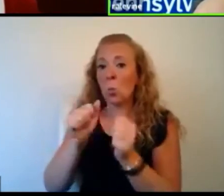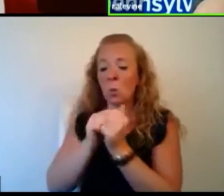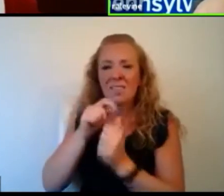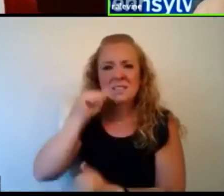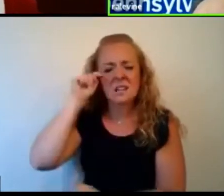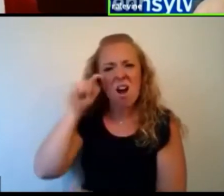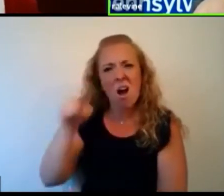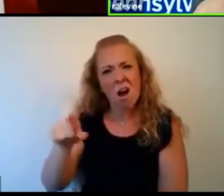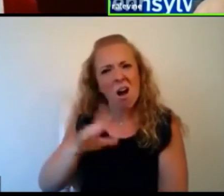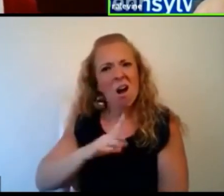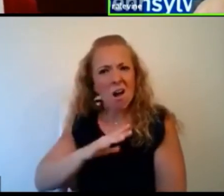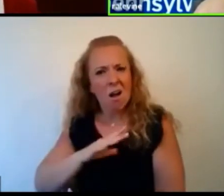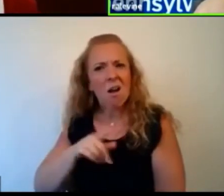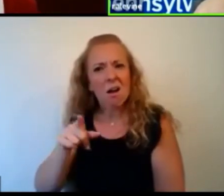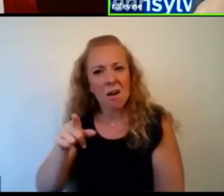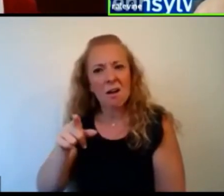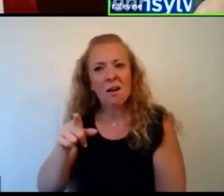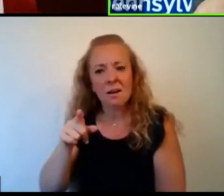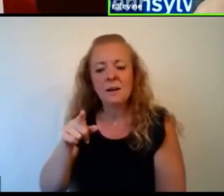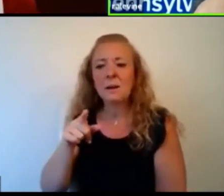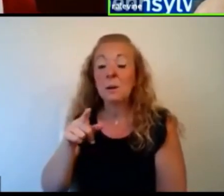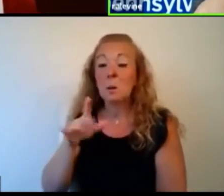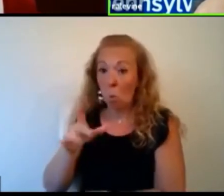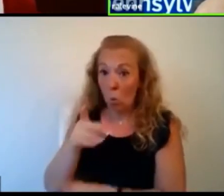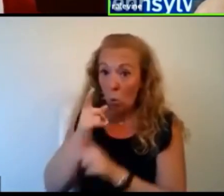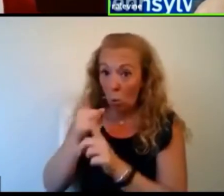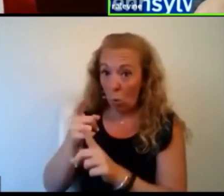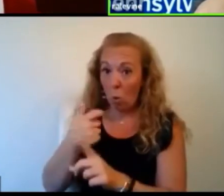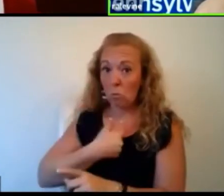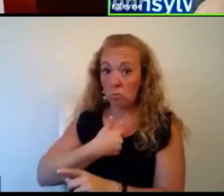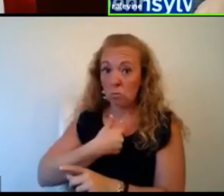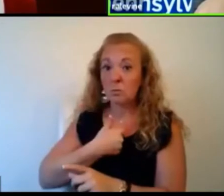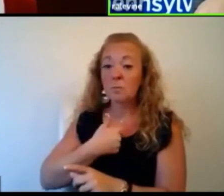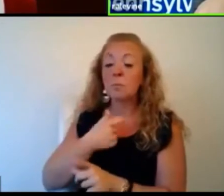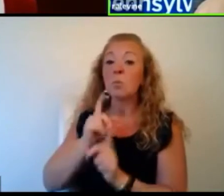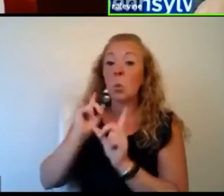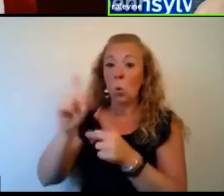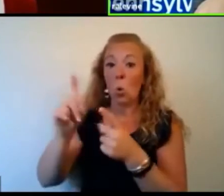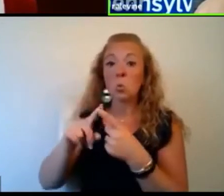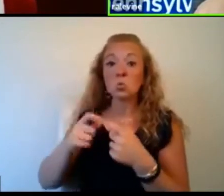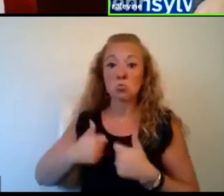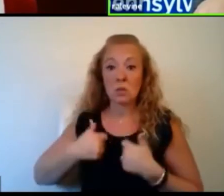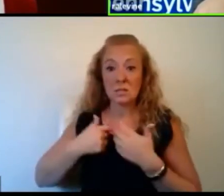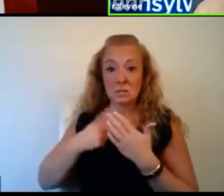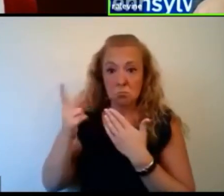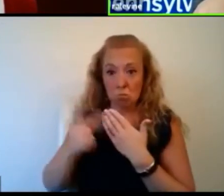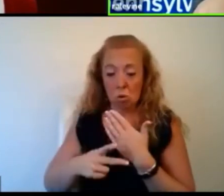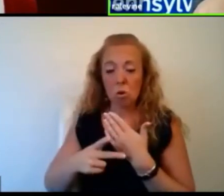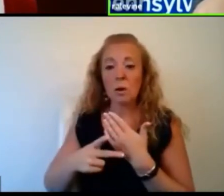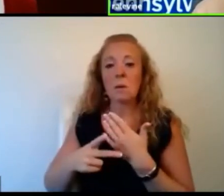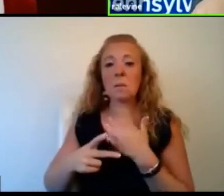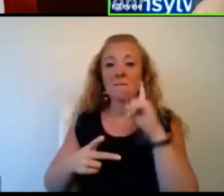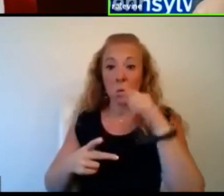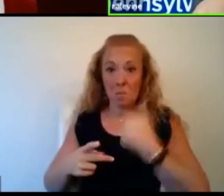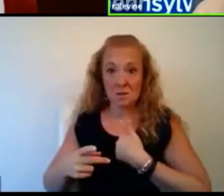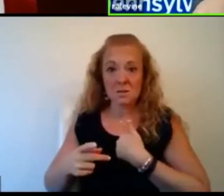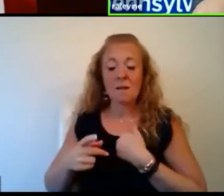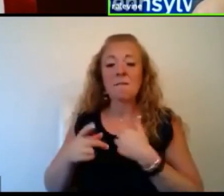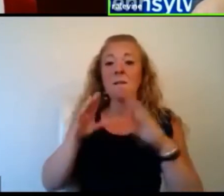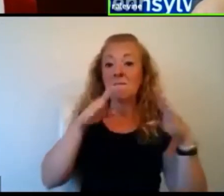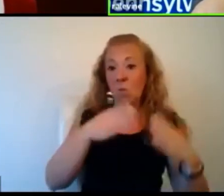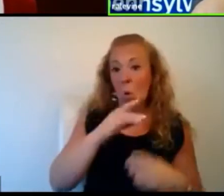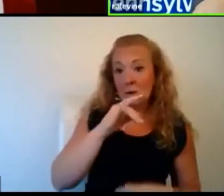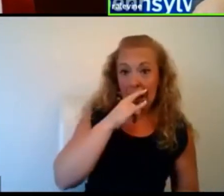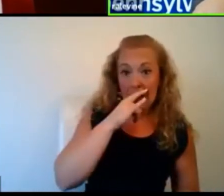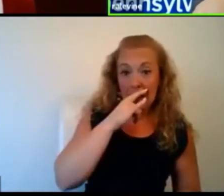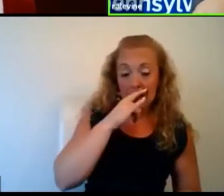cool. Uh, the, and so my goal was to go to a residency program that did, um, pediatrics, but had a strong adolescent